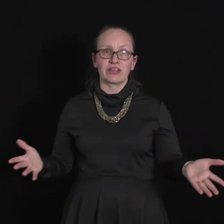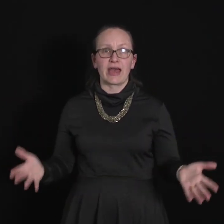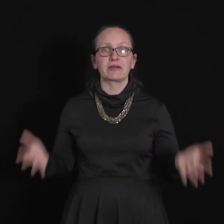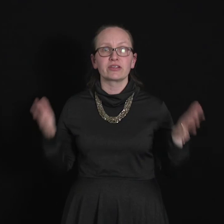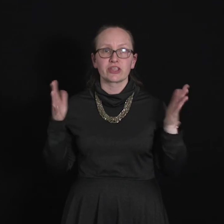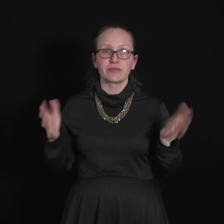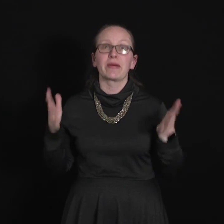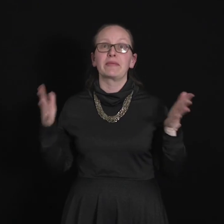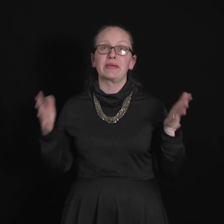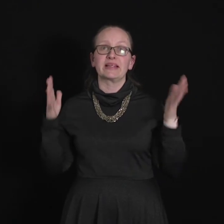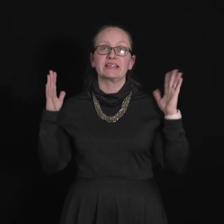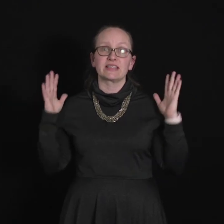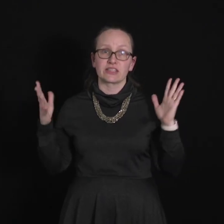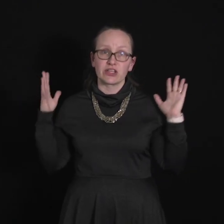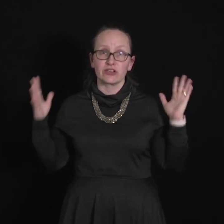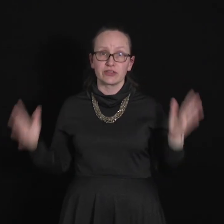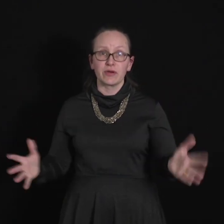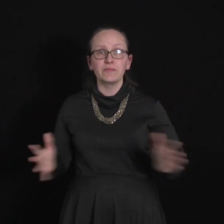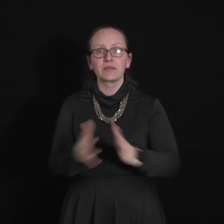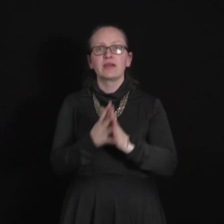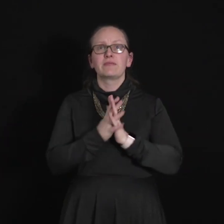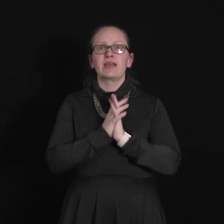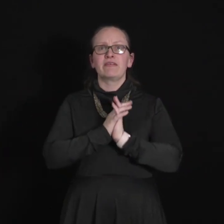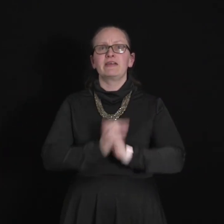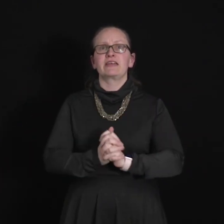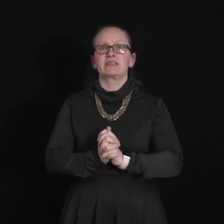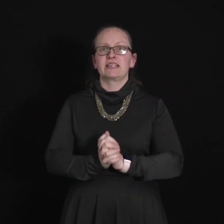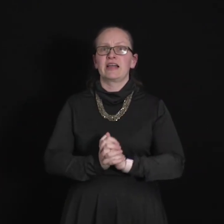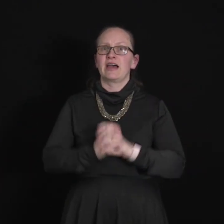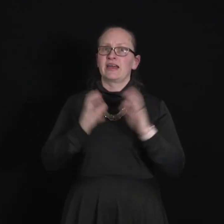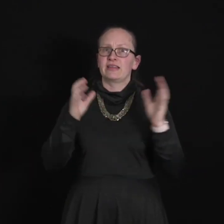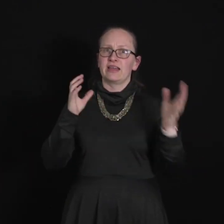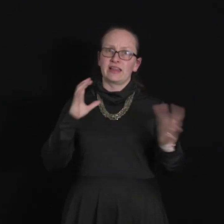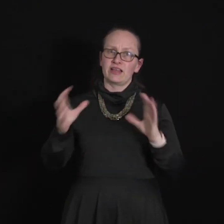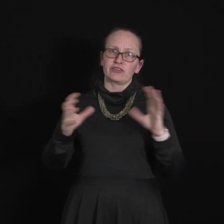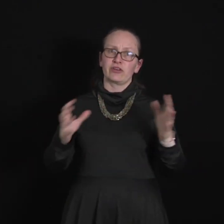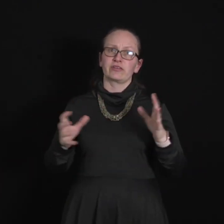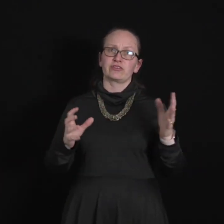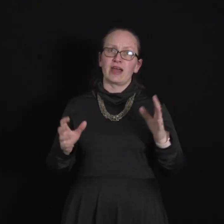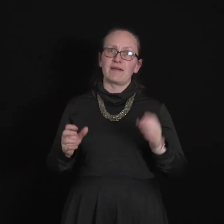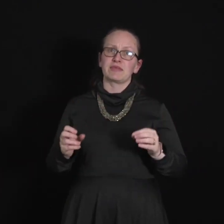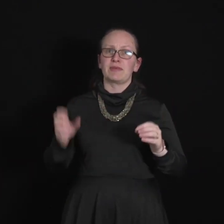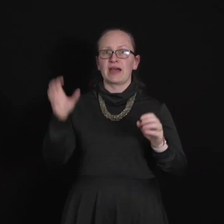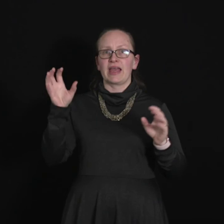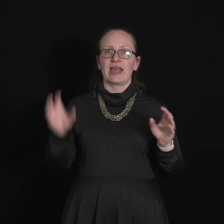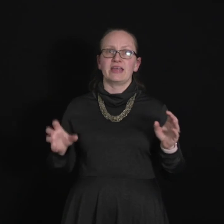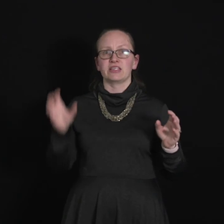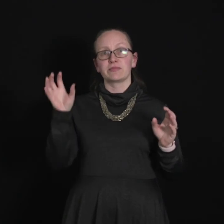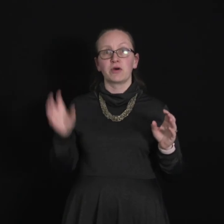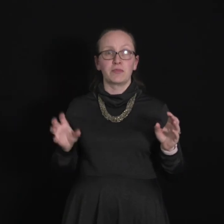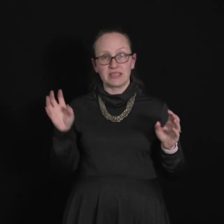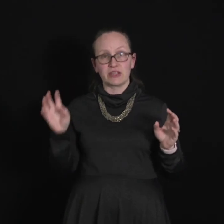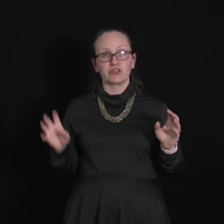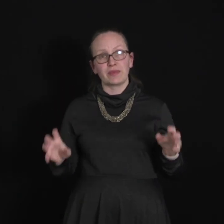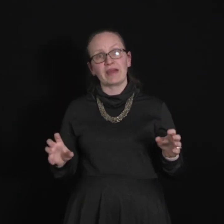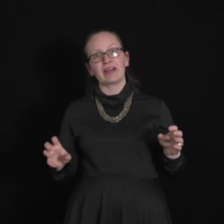going to happen because those probabilities are so small but if we consider an electron trapped by a small potential barrier